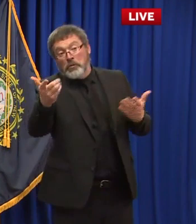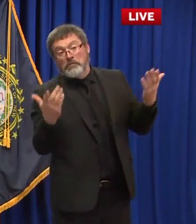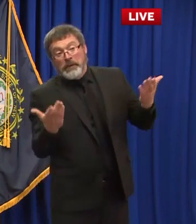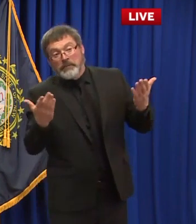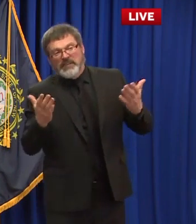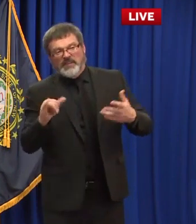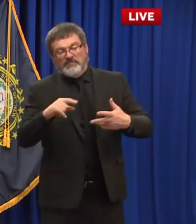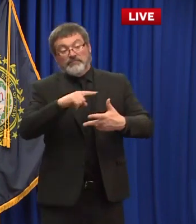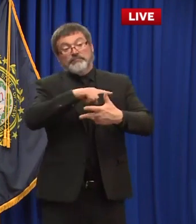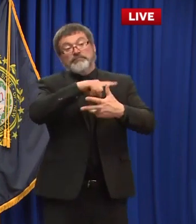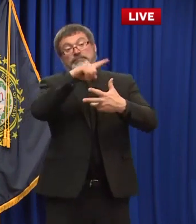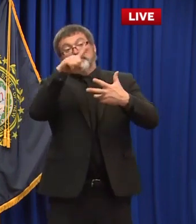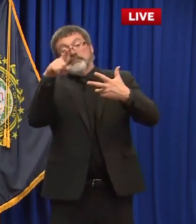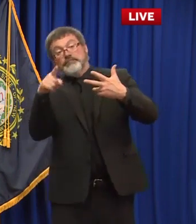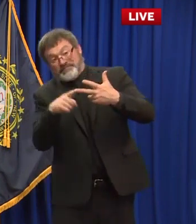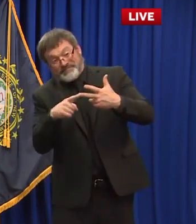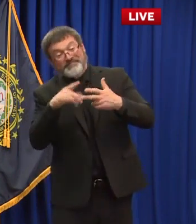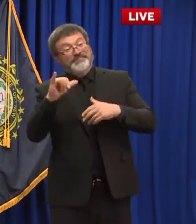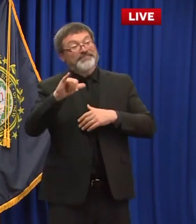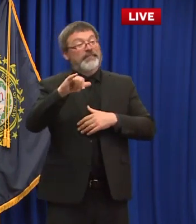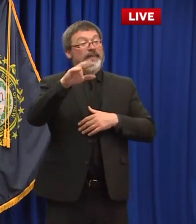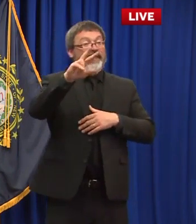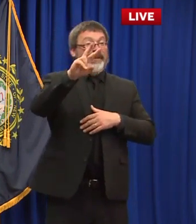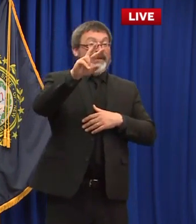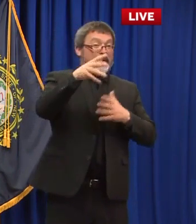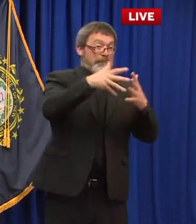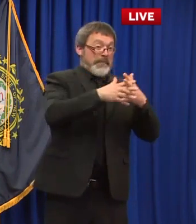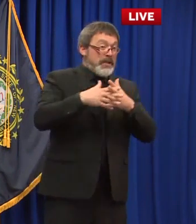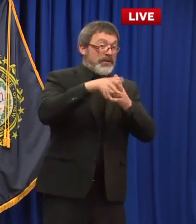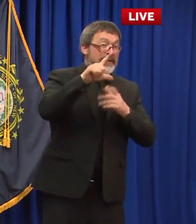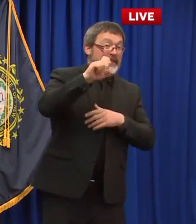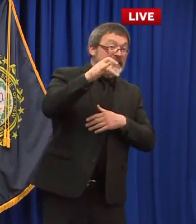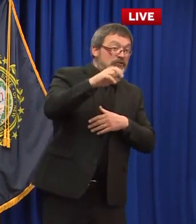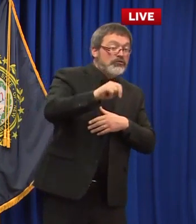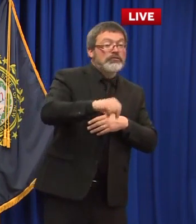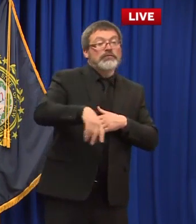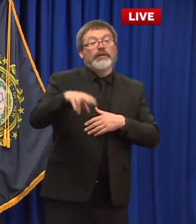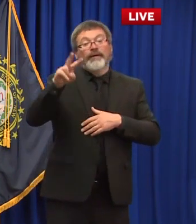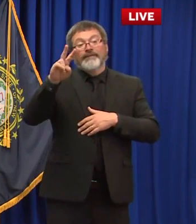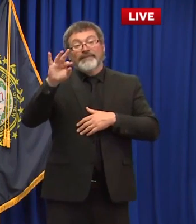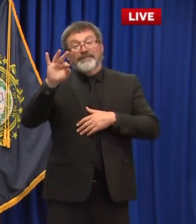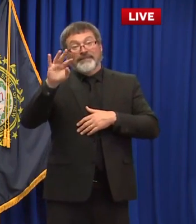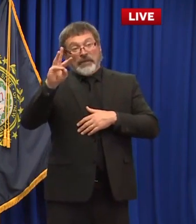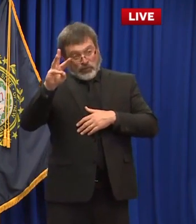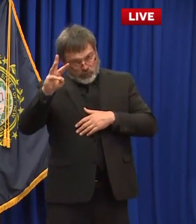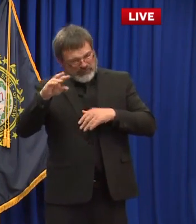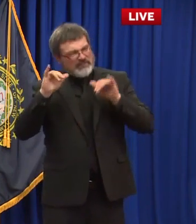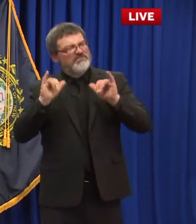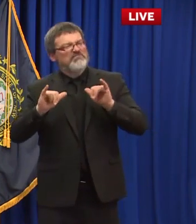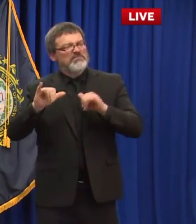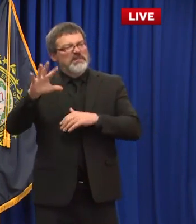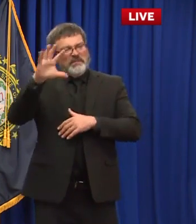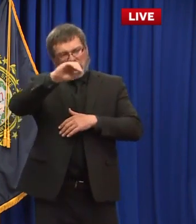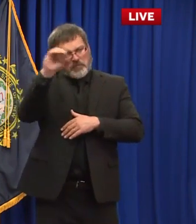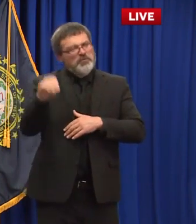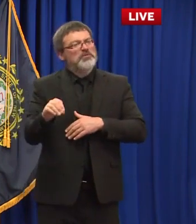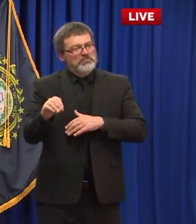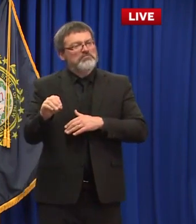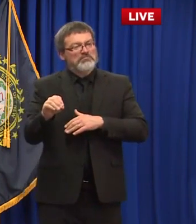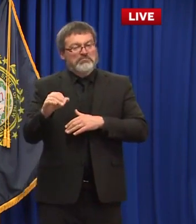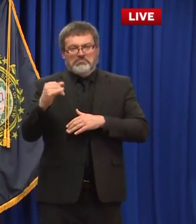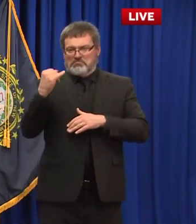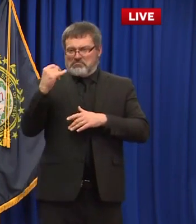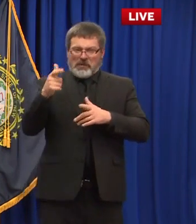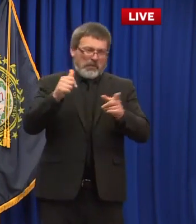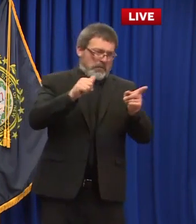nature uh yes they can open up at that 50 capacity um as long as they they serve food and you know if it's a bar or whatever yeah you do have to be able to